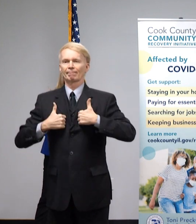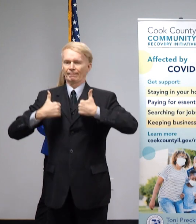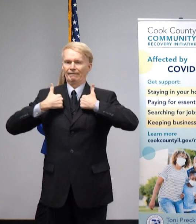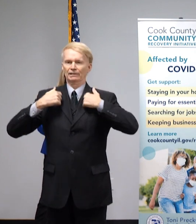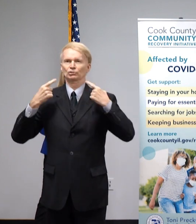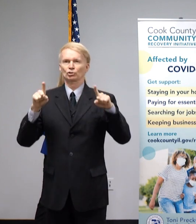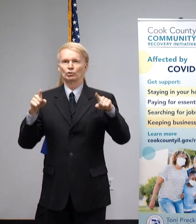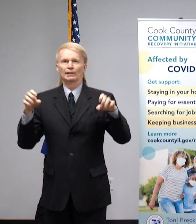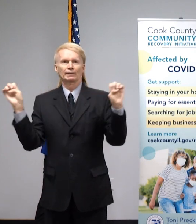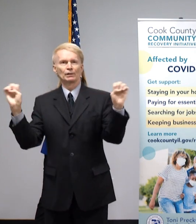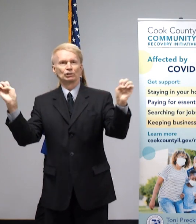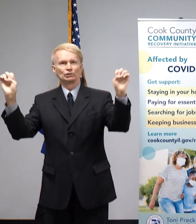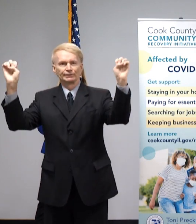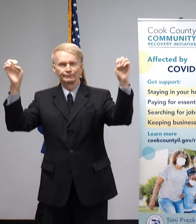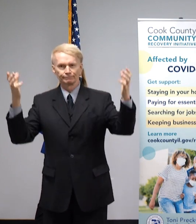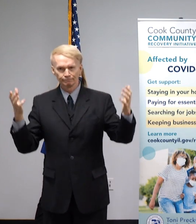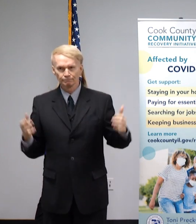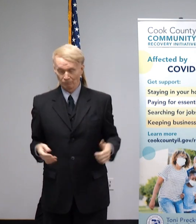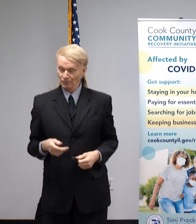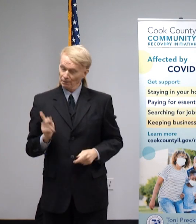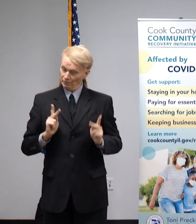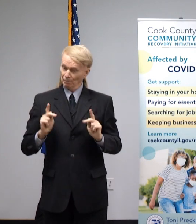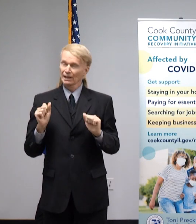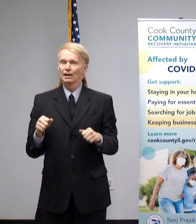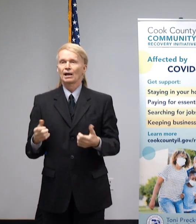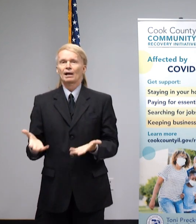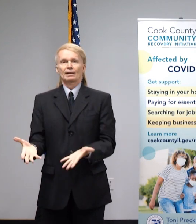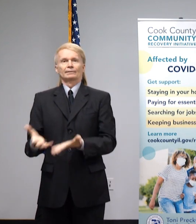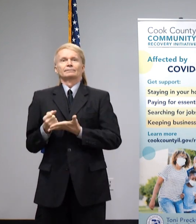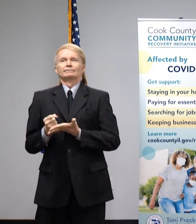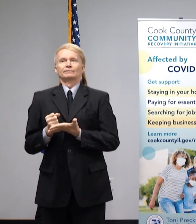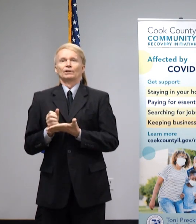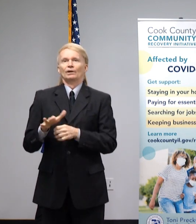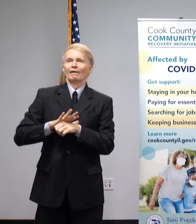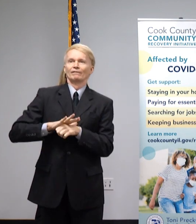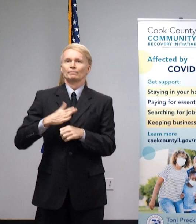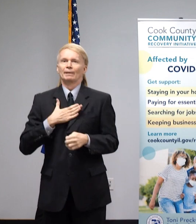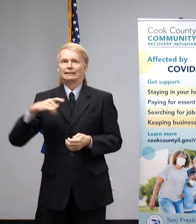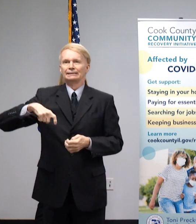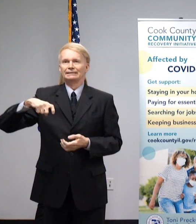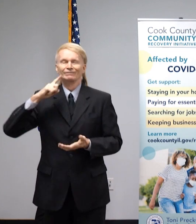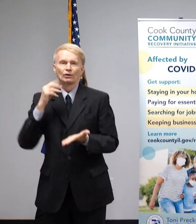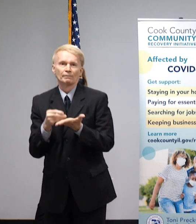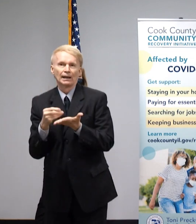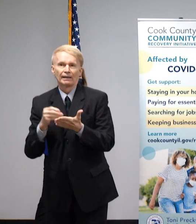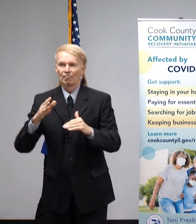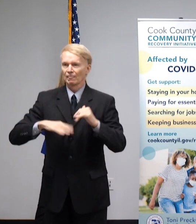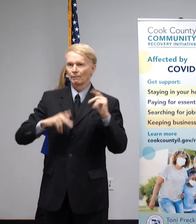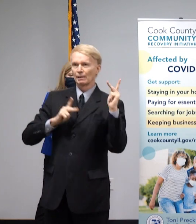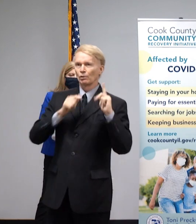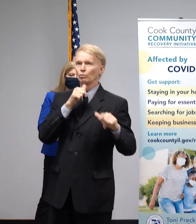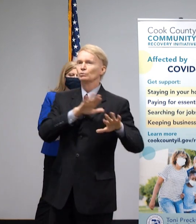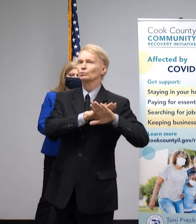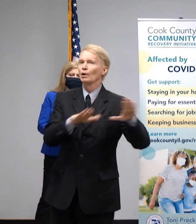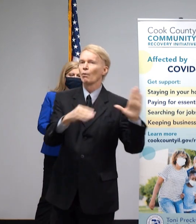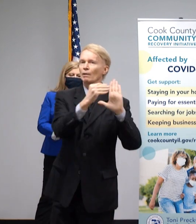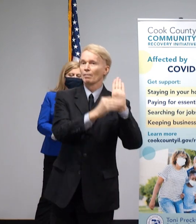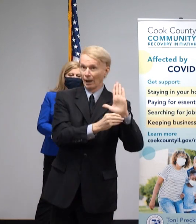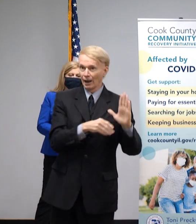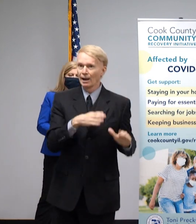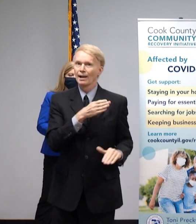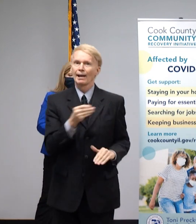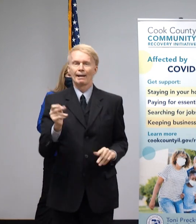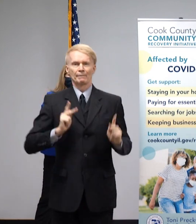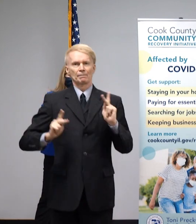cash are quicker to recover their assets than those who don't. Additionally, they have significant long-term impact